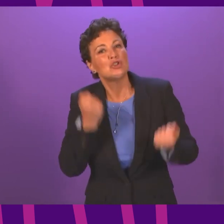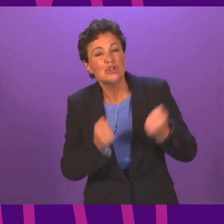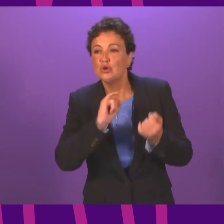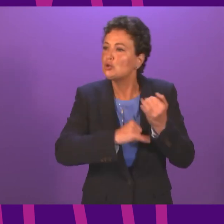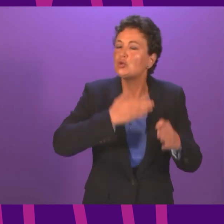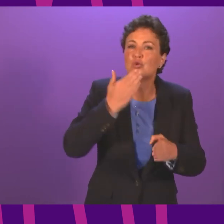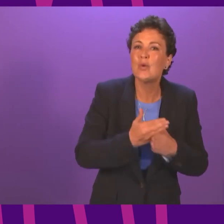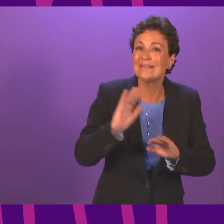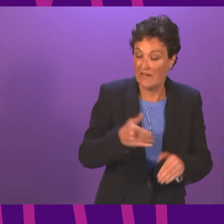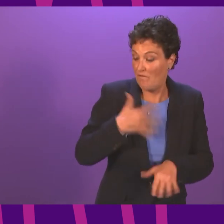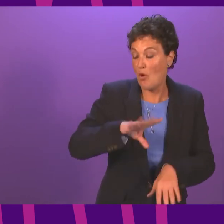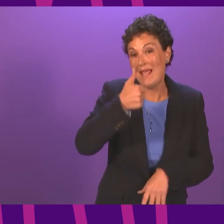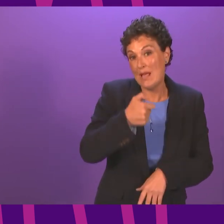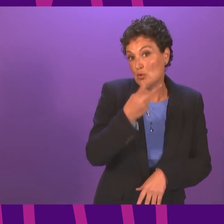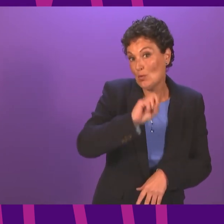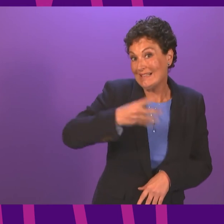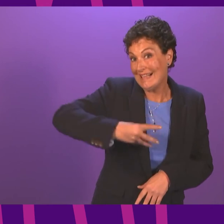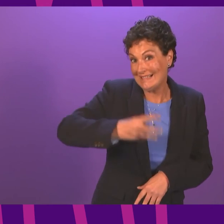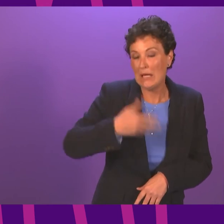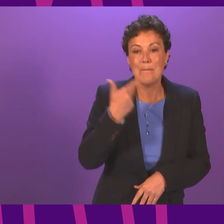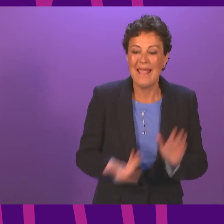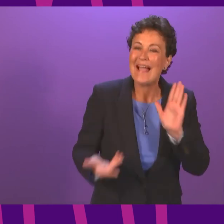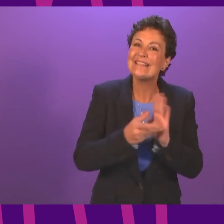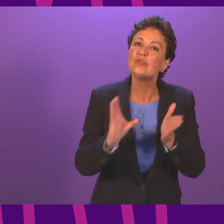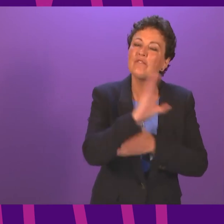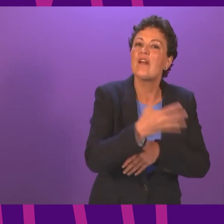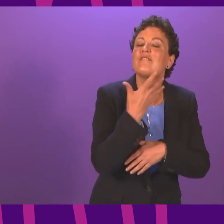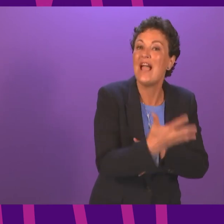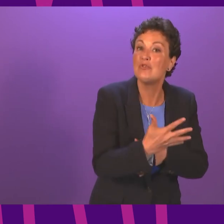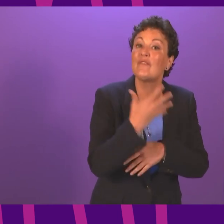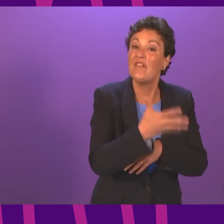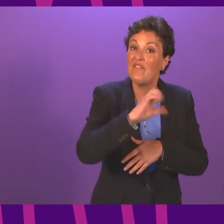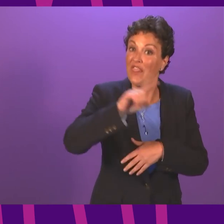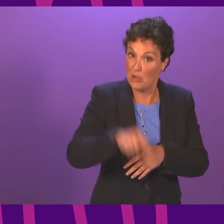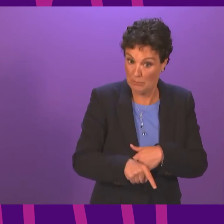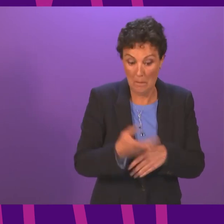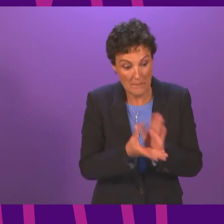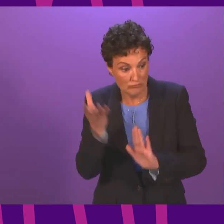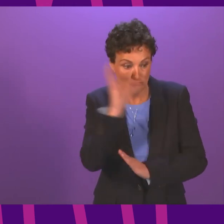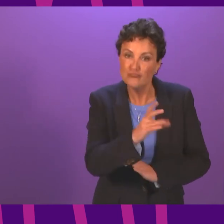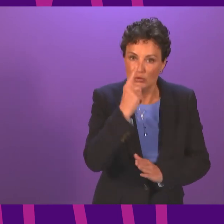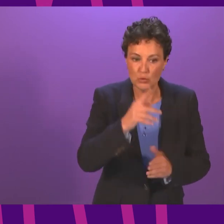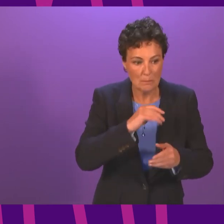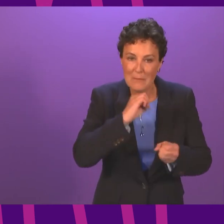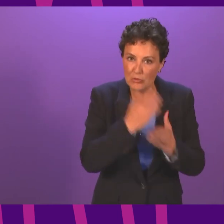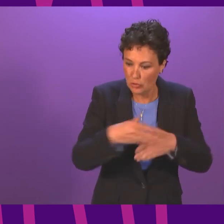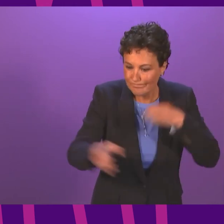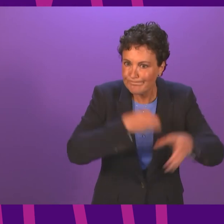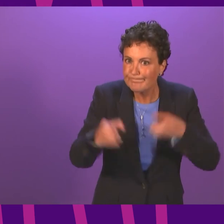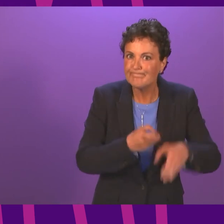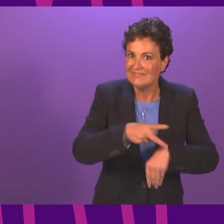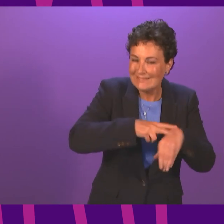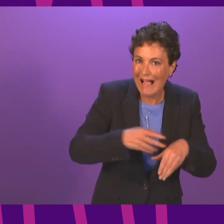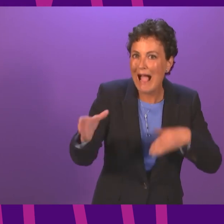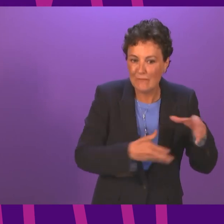and since April 2019 additional funding of £550,000 has been provided to increase capacity for bail